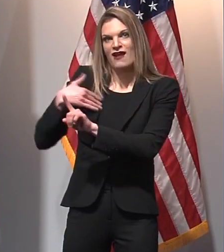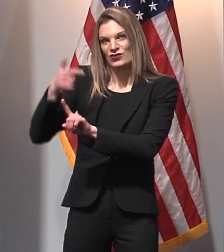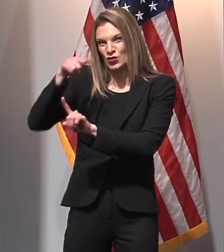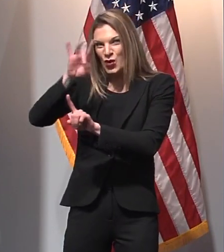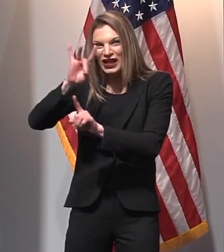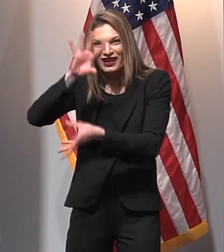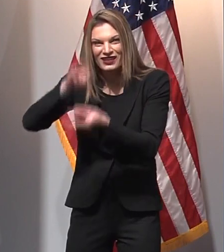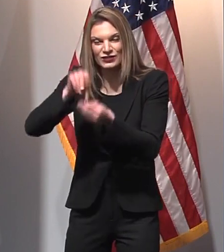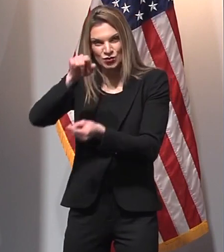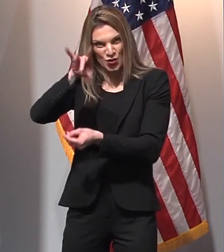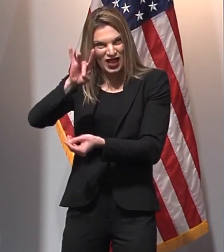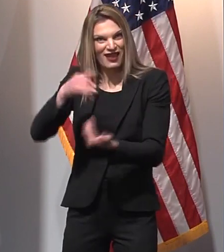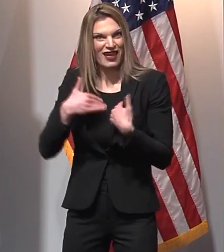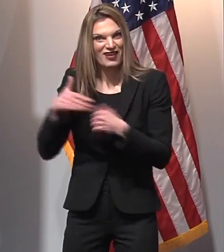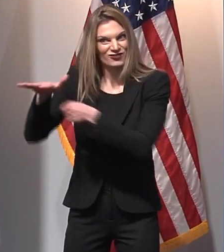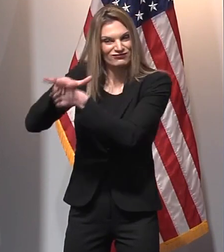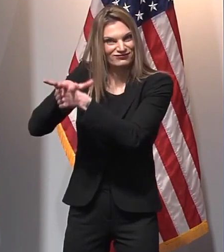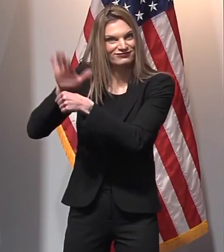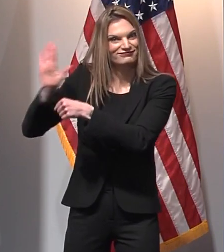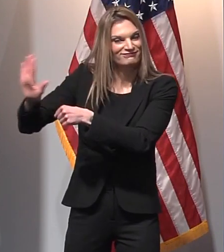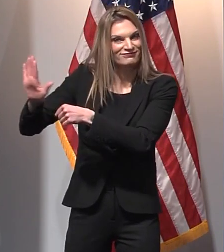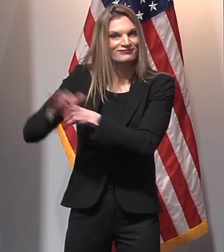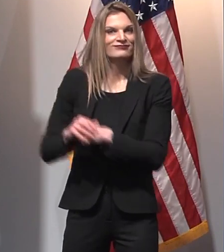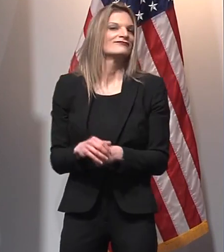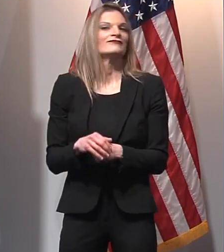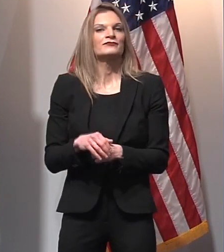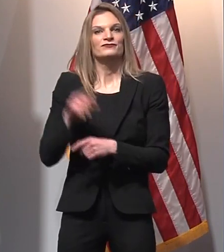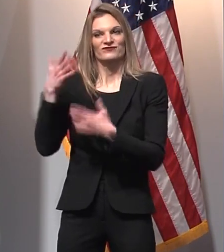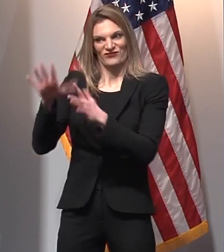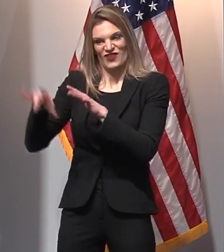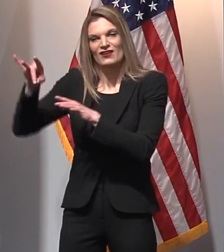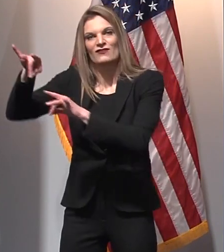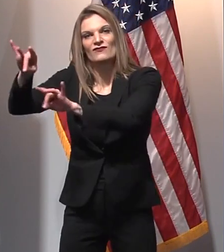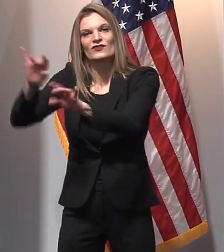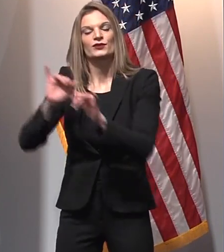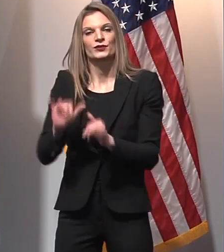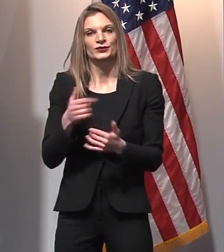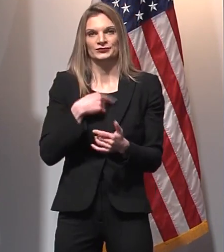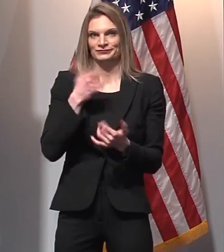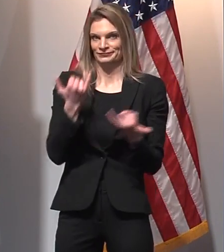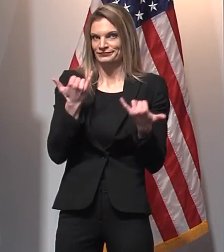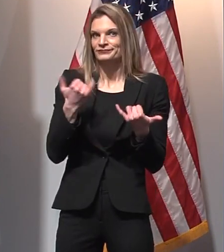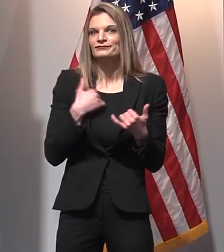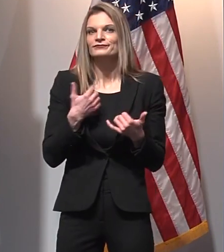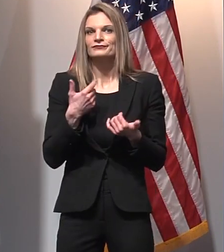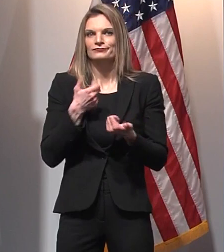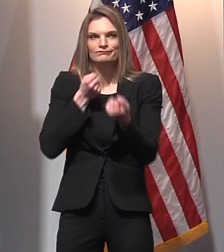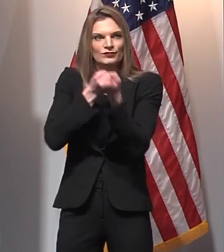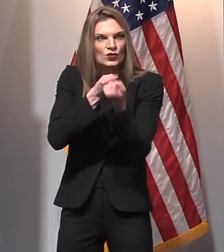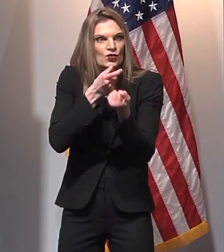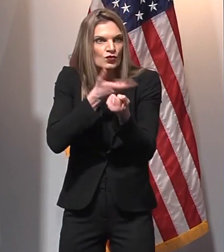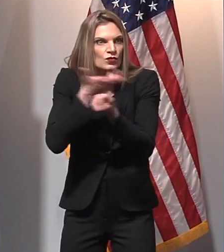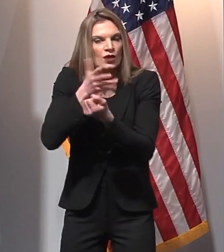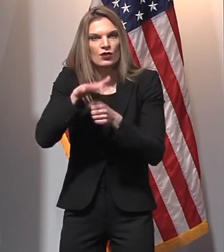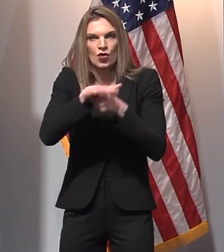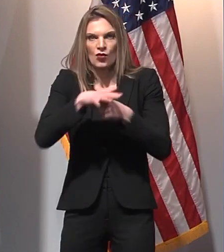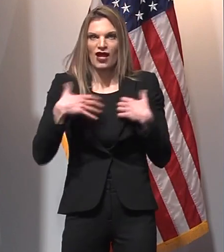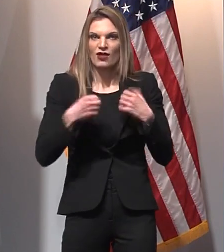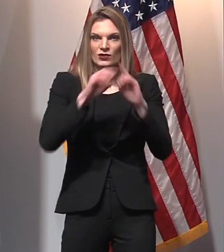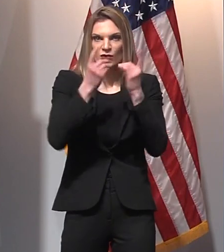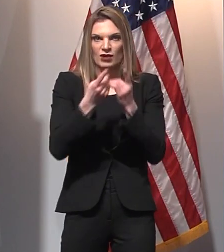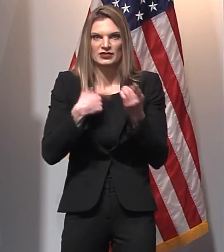and there will likely be more. We are working very closely with our local health departments to make sure we are aggressively